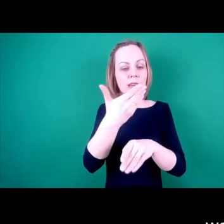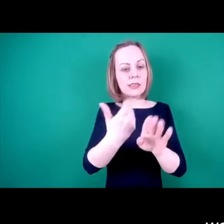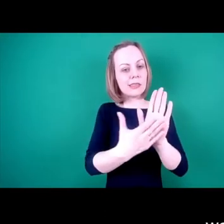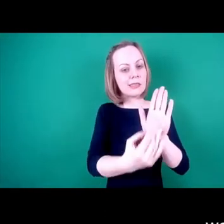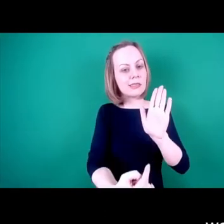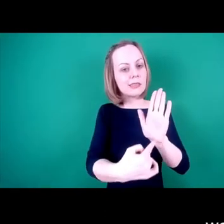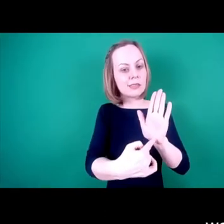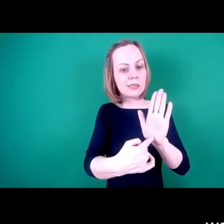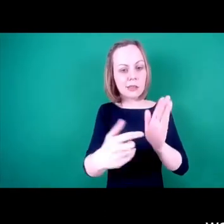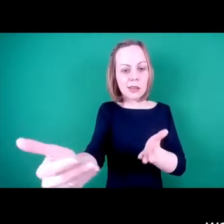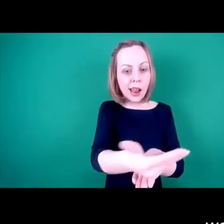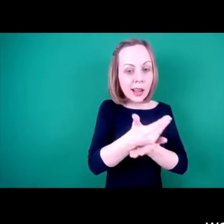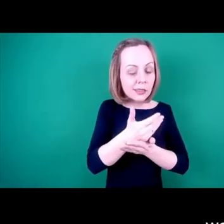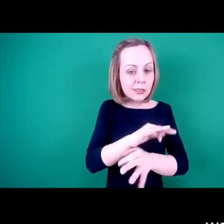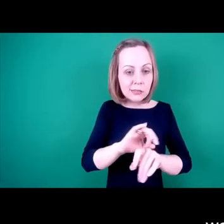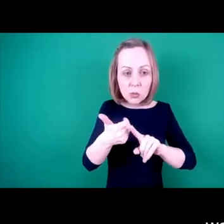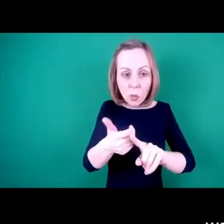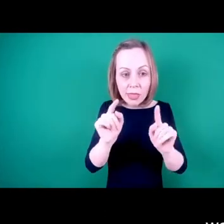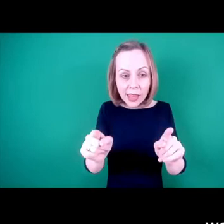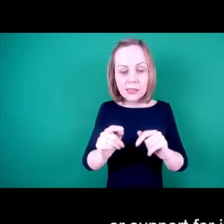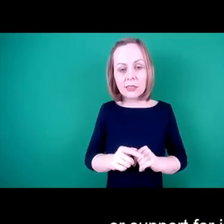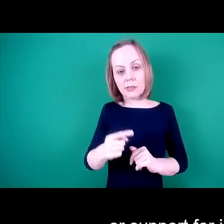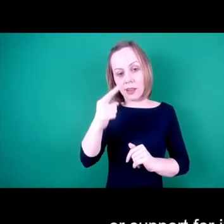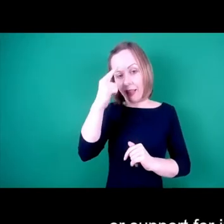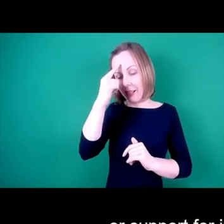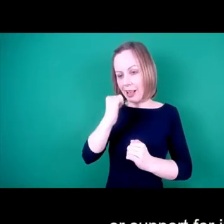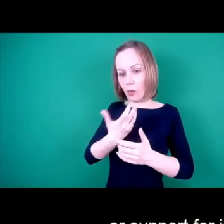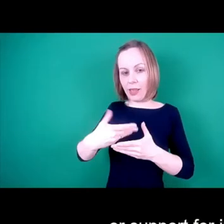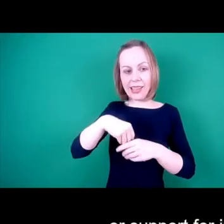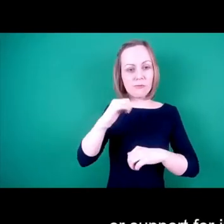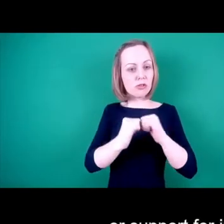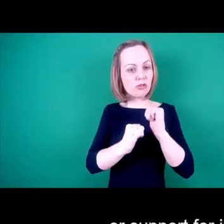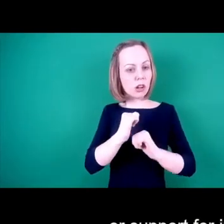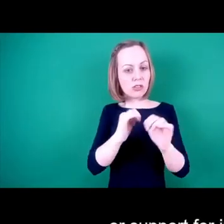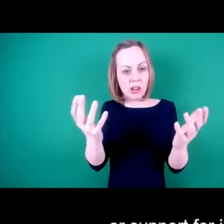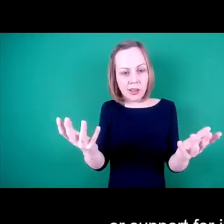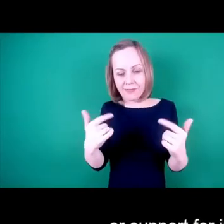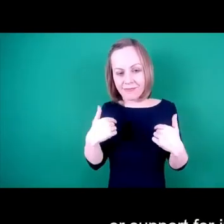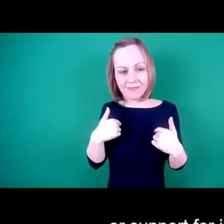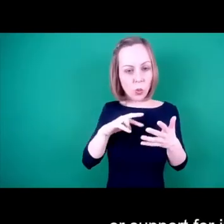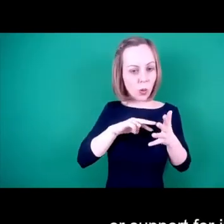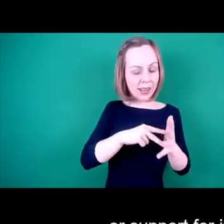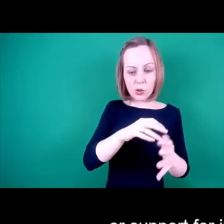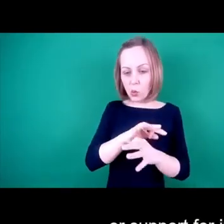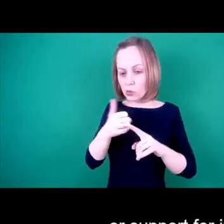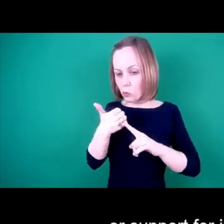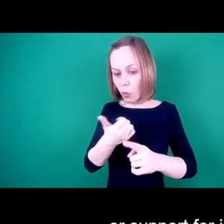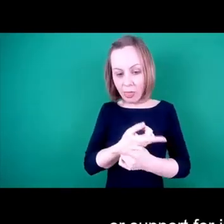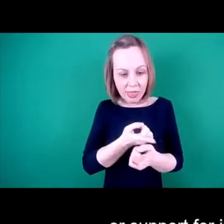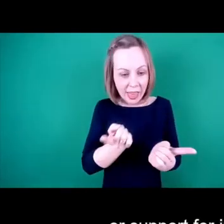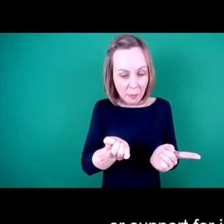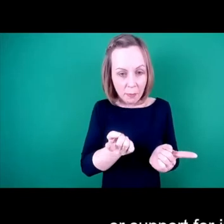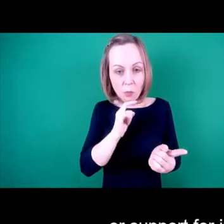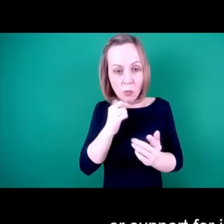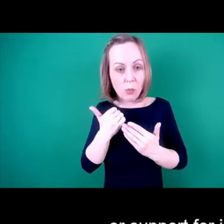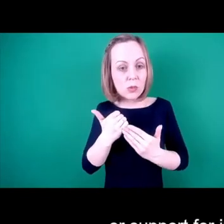And I don't think we have enough infrastructure organisations or support for infrastructure organisations that are